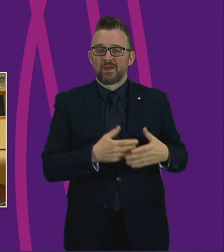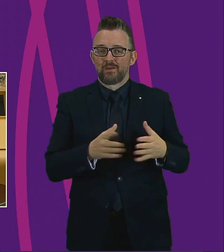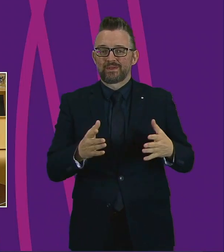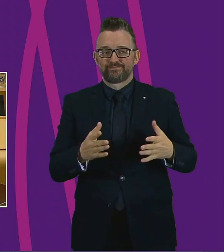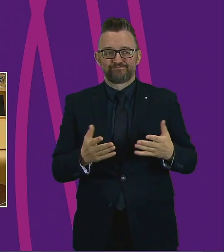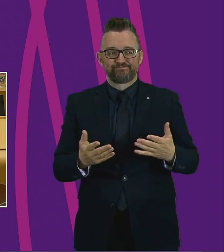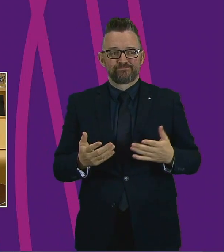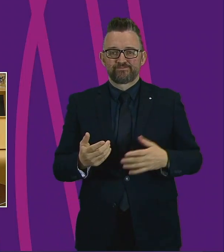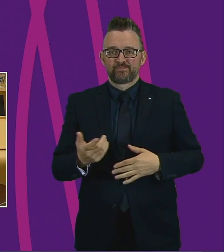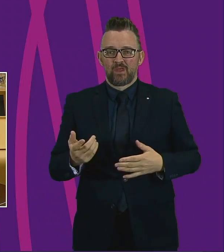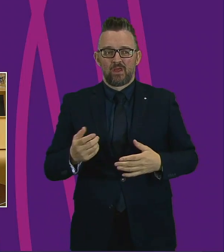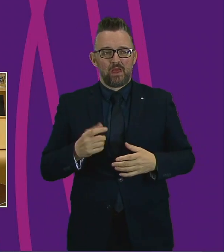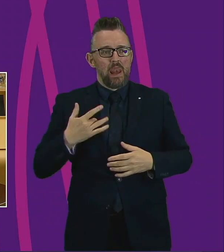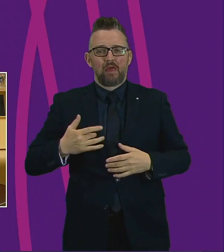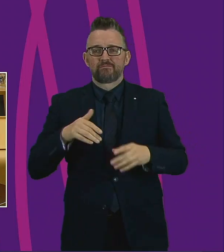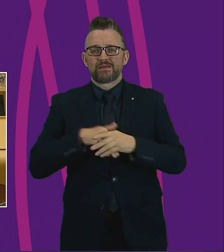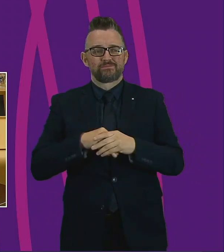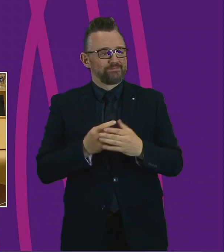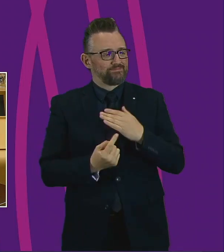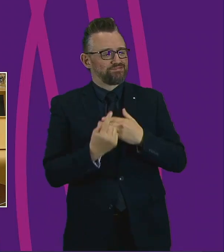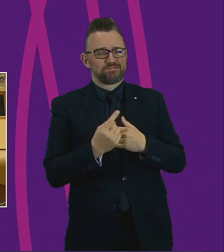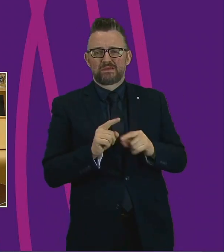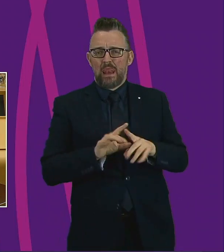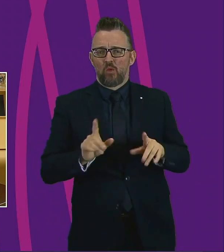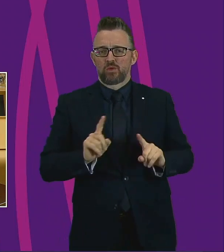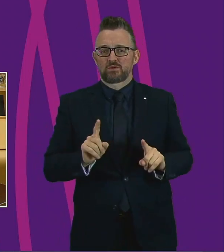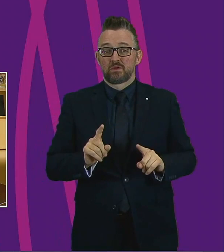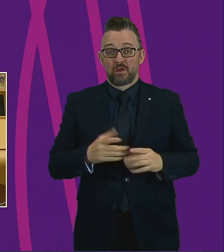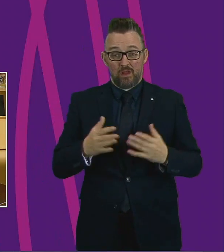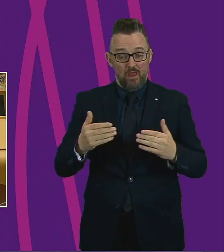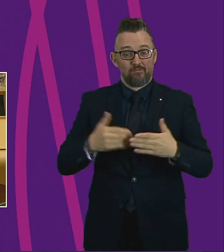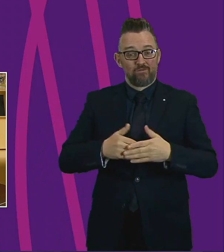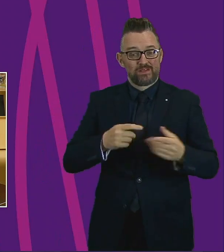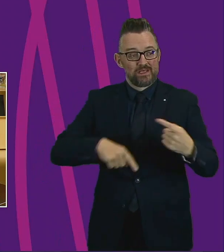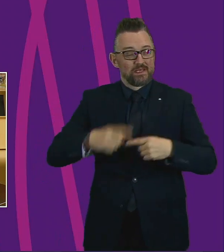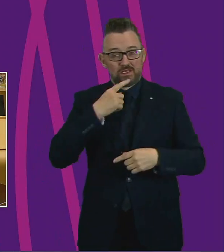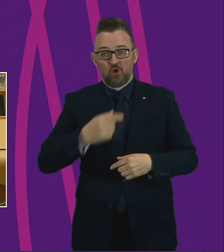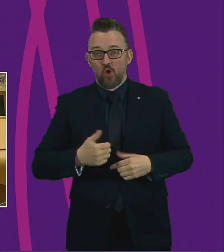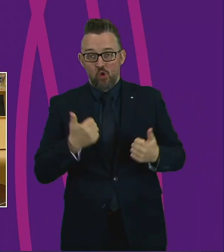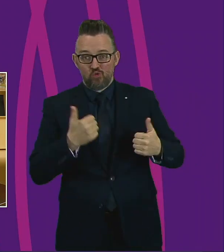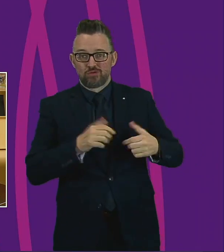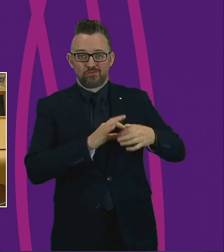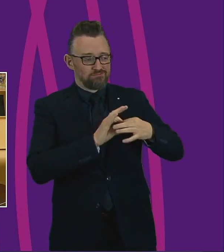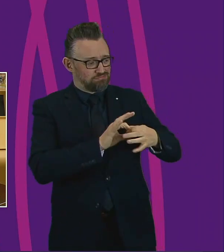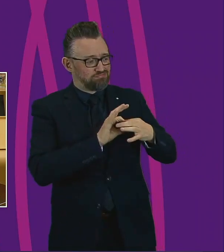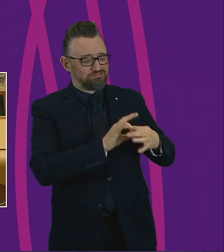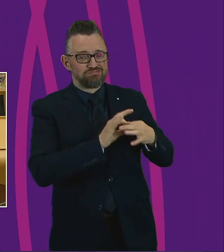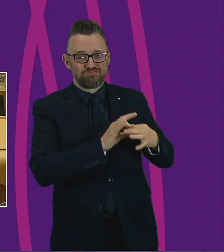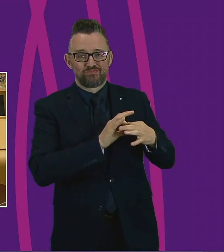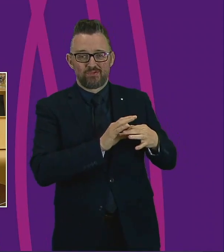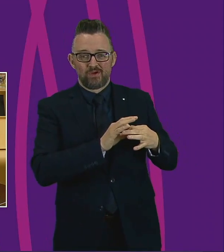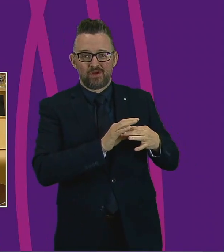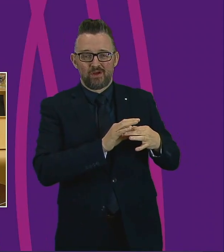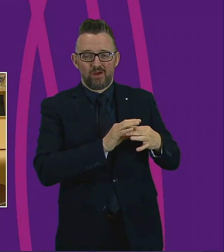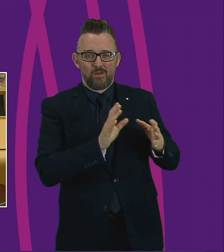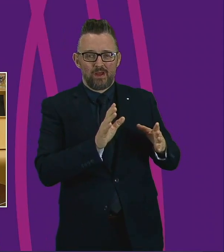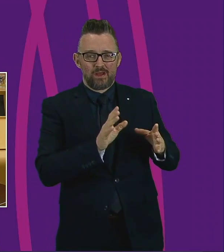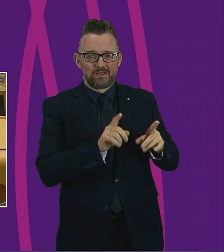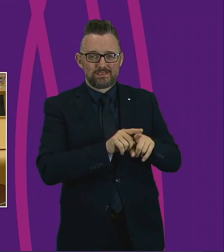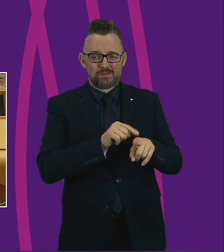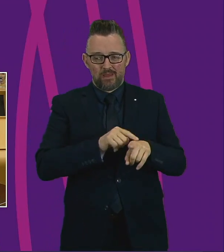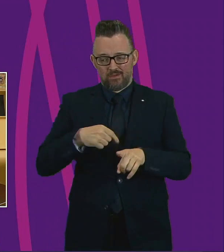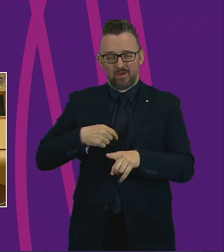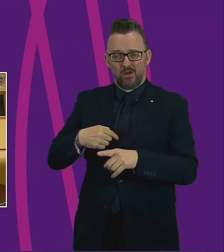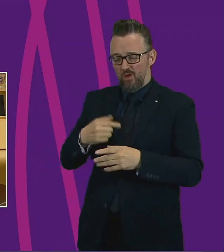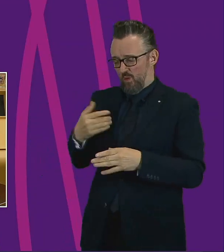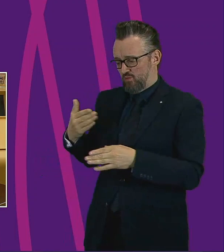life in isolation. Many friends talk of having quality time, Giam Simpson has talked about, at the same time worried for